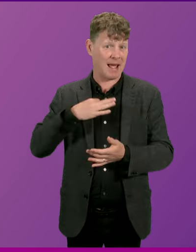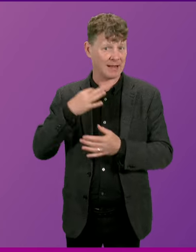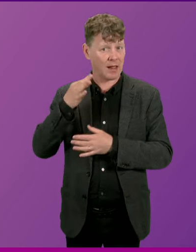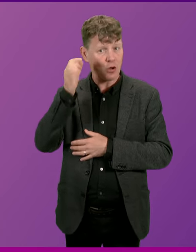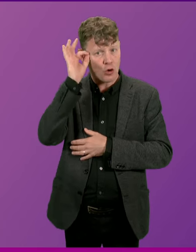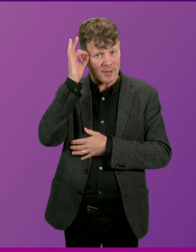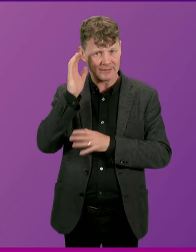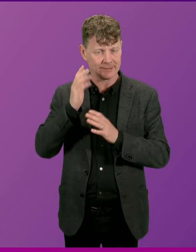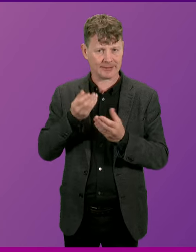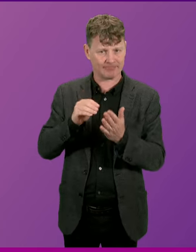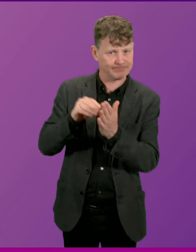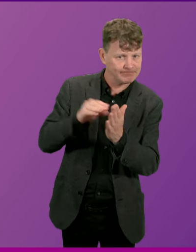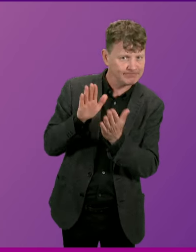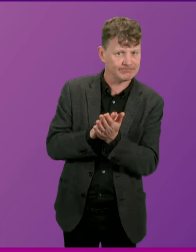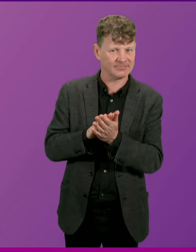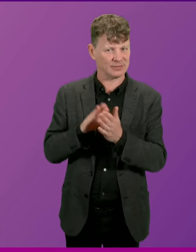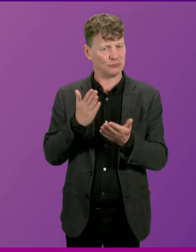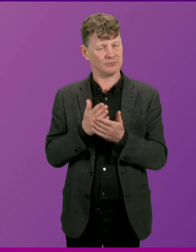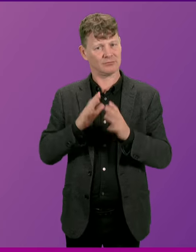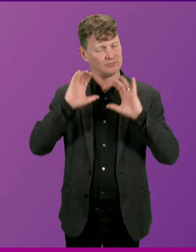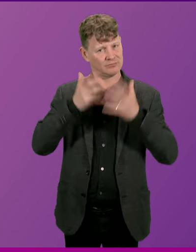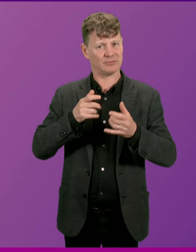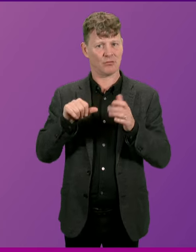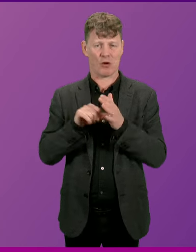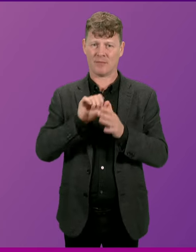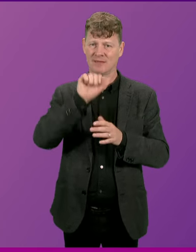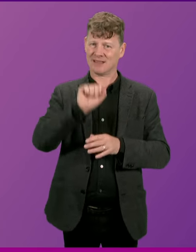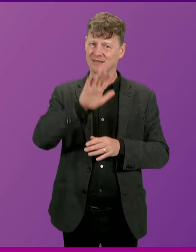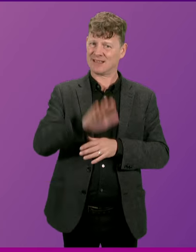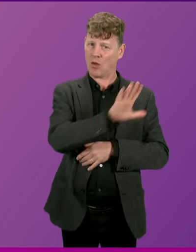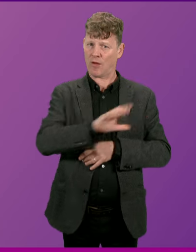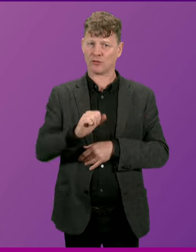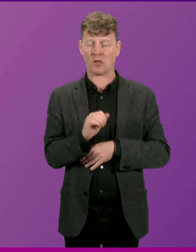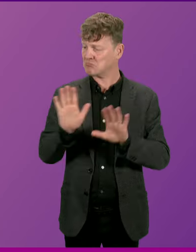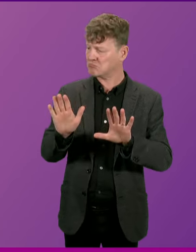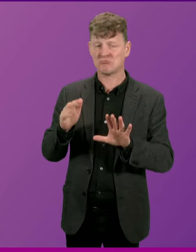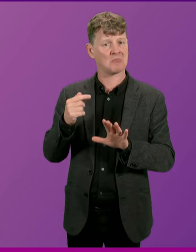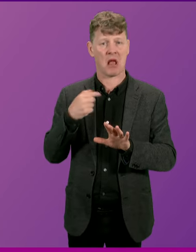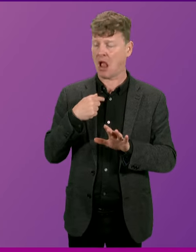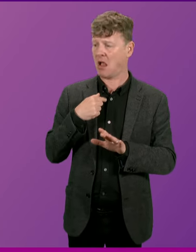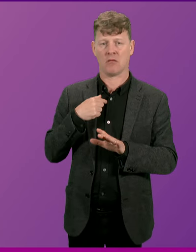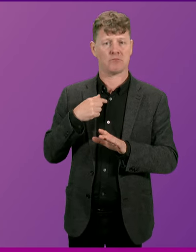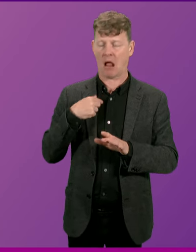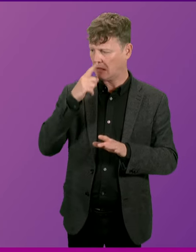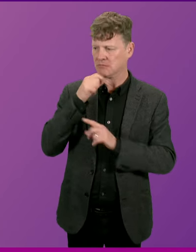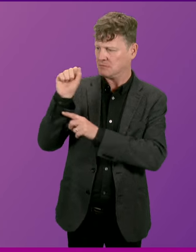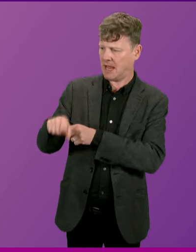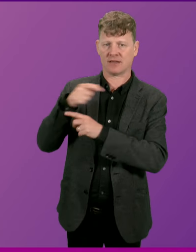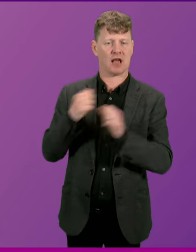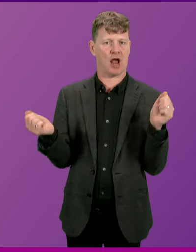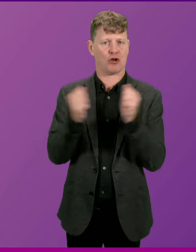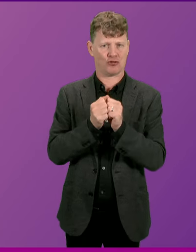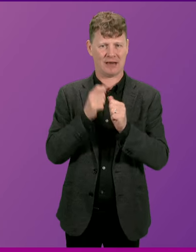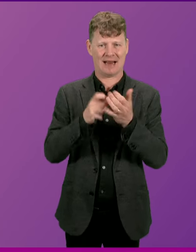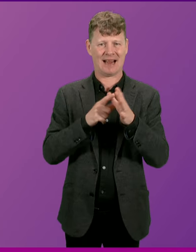can improve the situation across the south of Scotland? Deputy First Minister. I have no hesitation in agreeing for the Cabinet Secretary for Health to